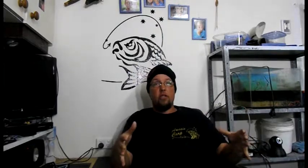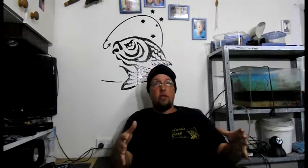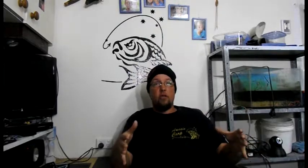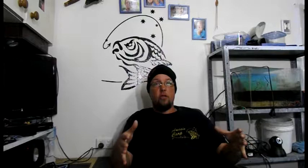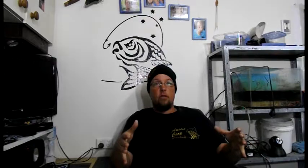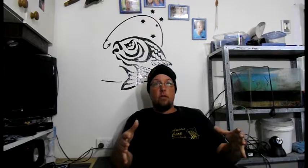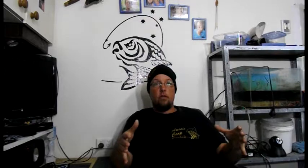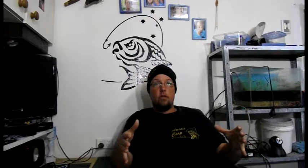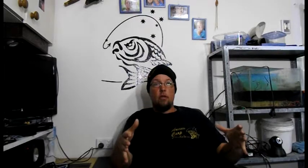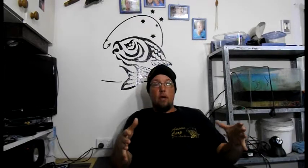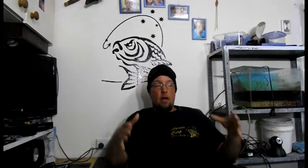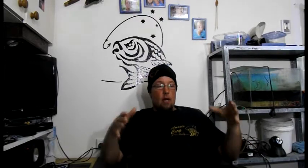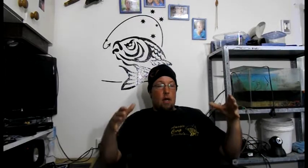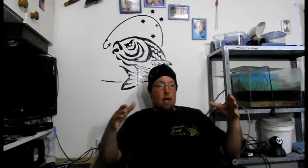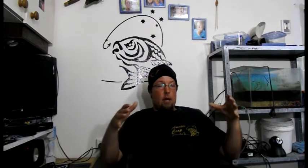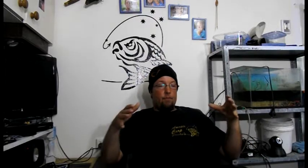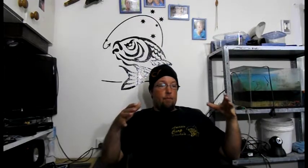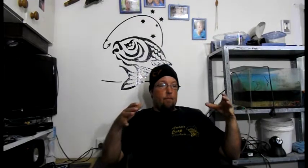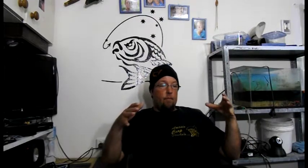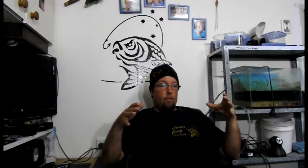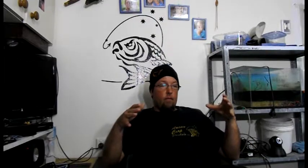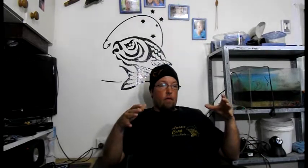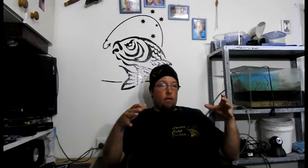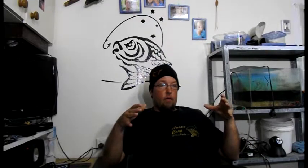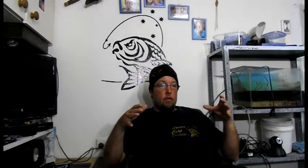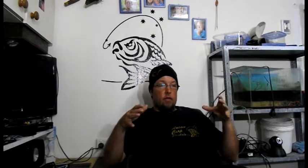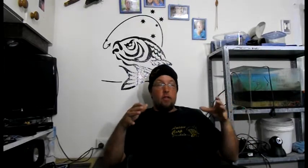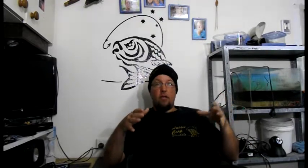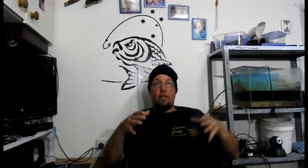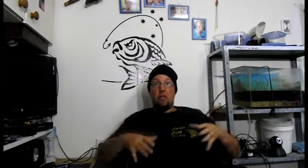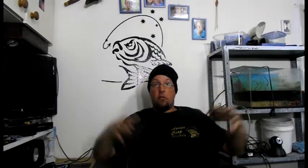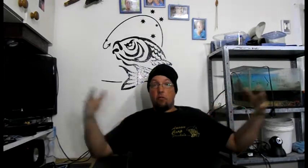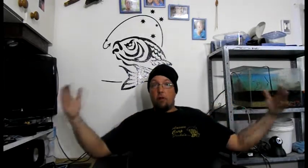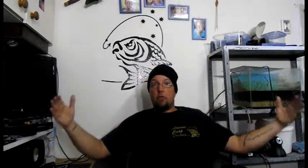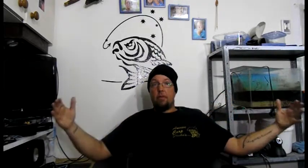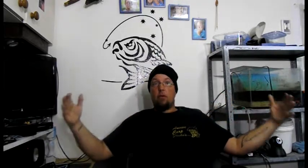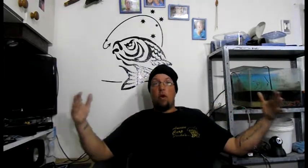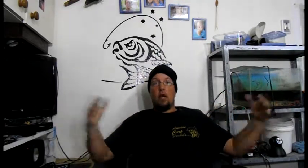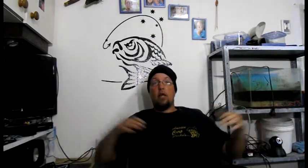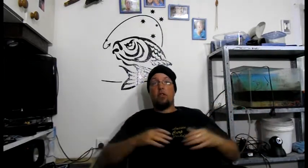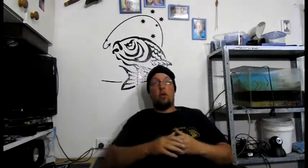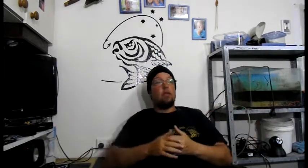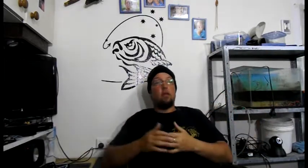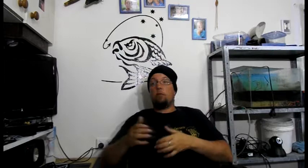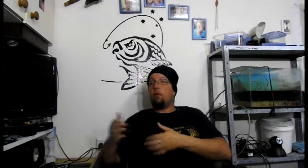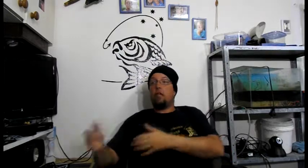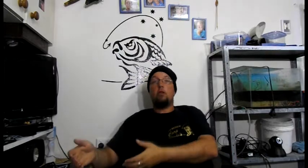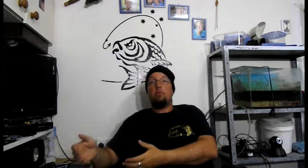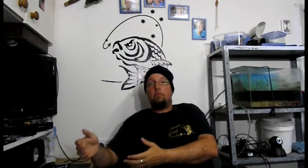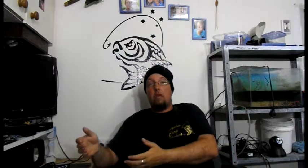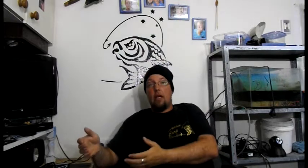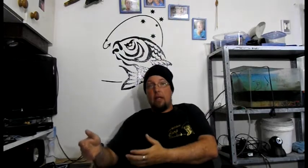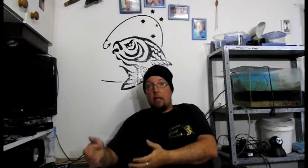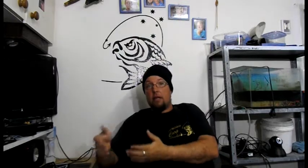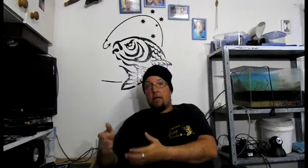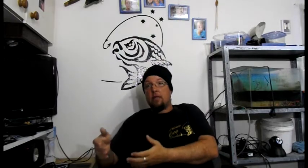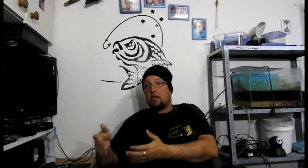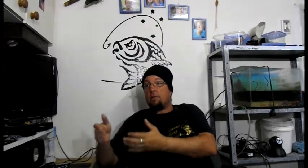so that the fish grow to be quite large sizes. We could, in those areas, be